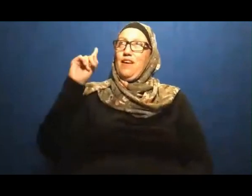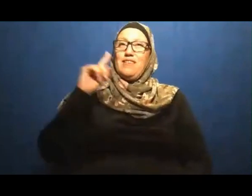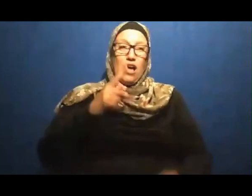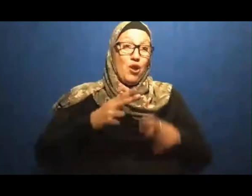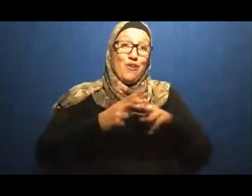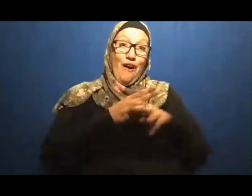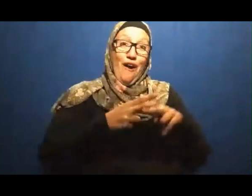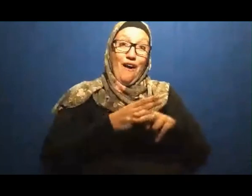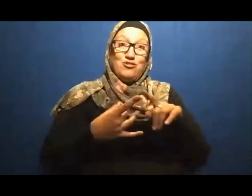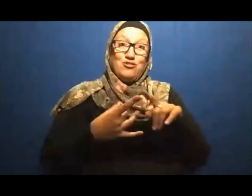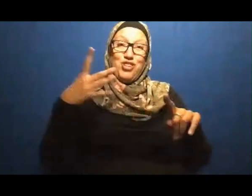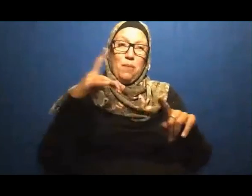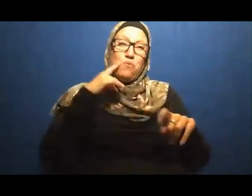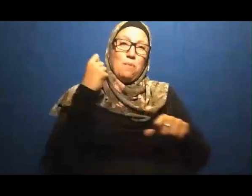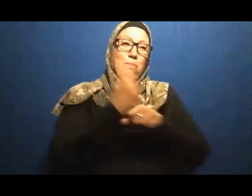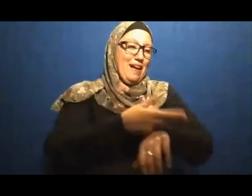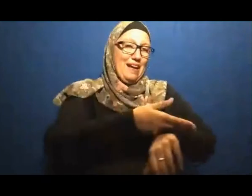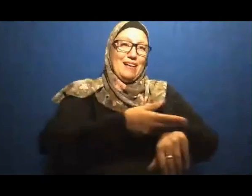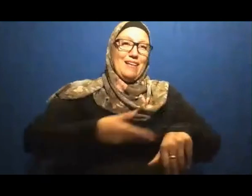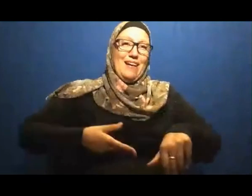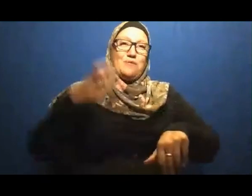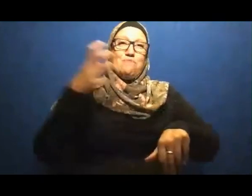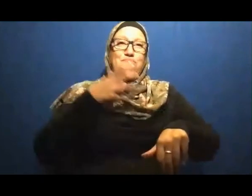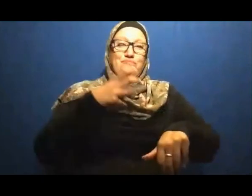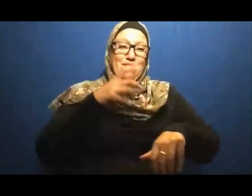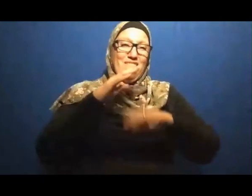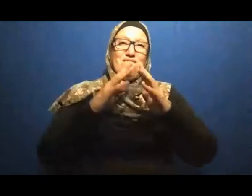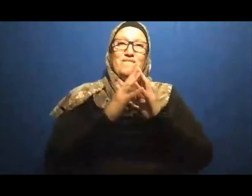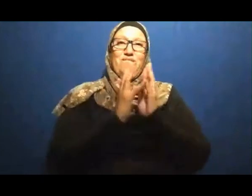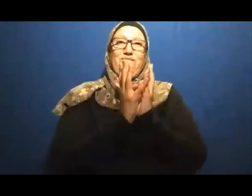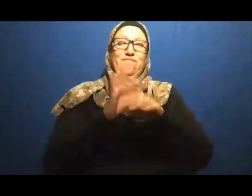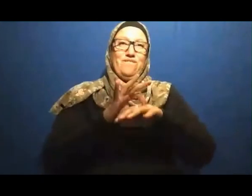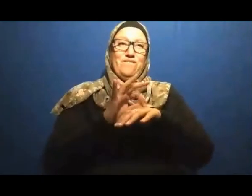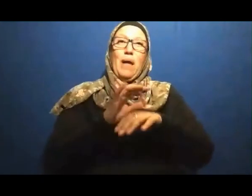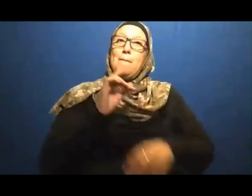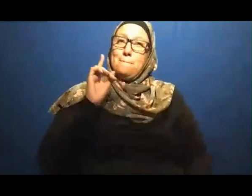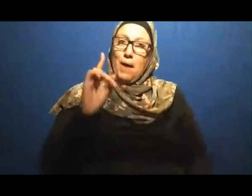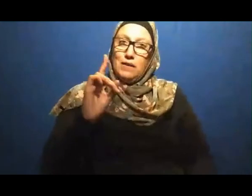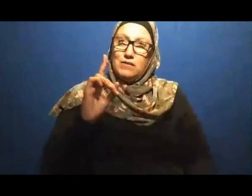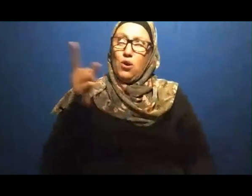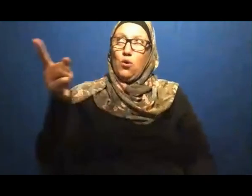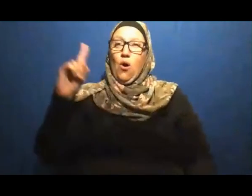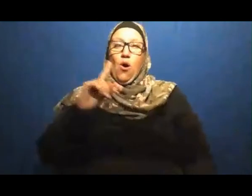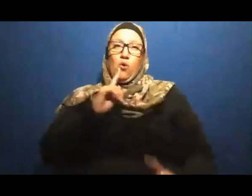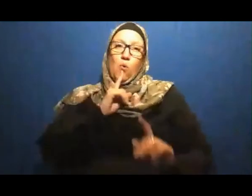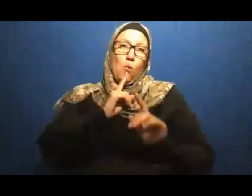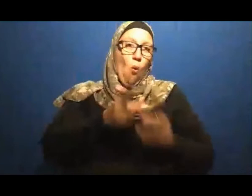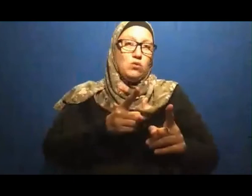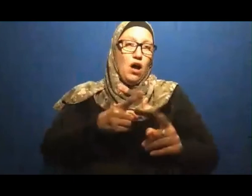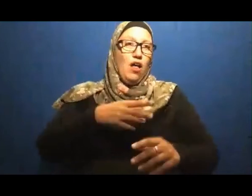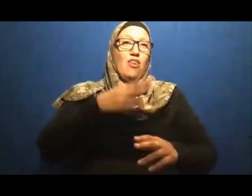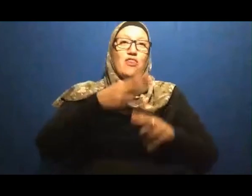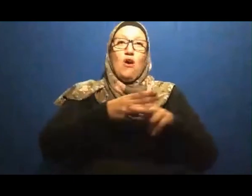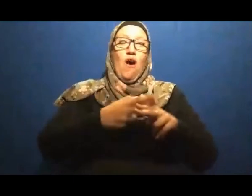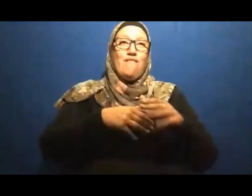Orders The Knife That Was In The Hand Of Prophet Abraham Not To Harm At All Not To Scratch